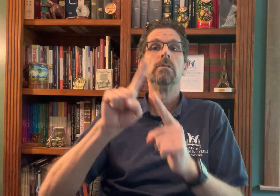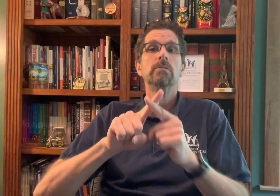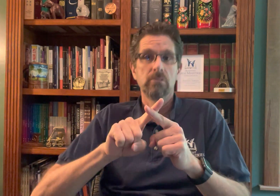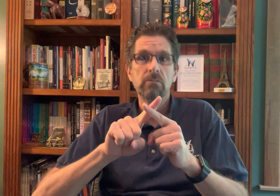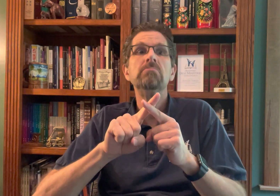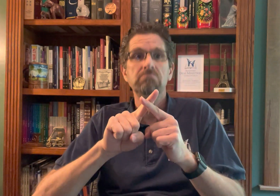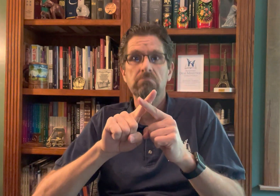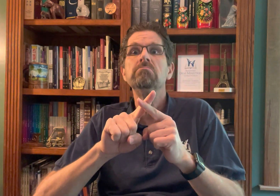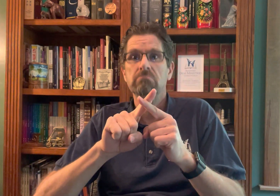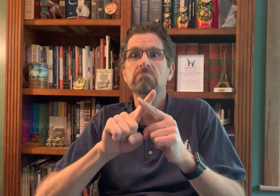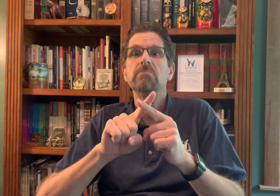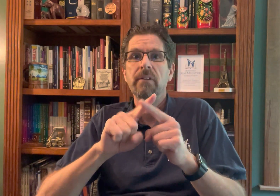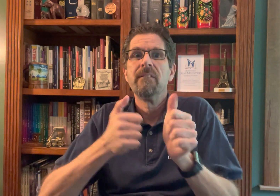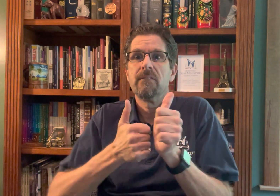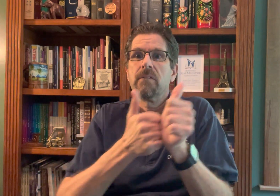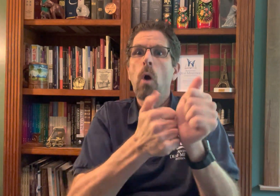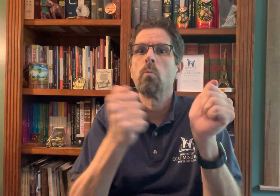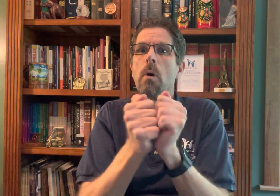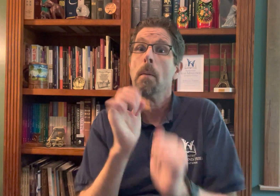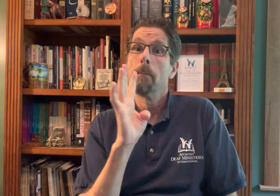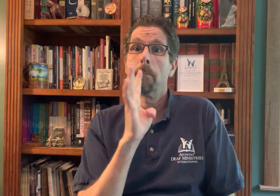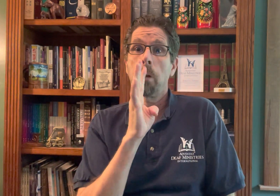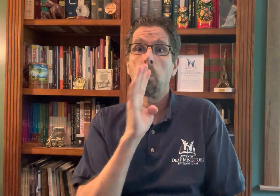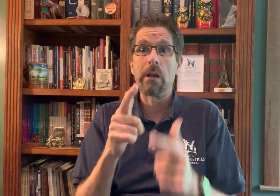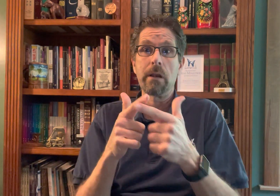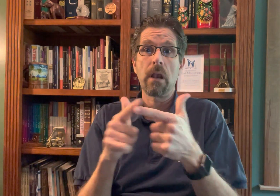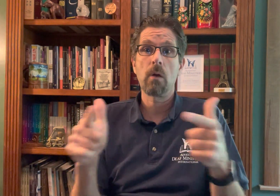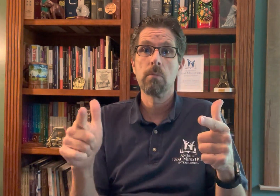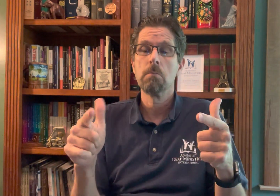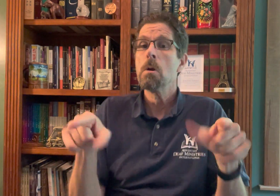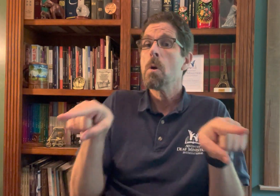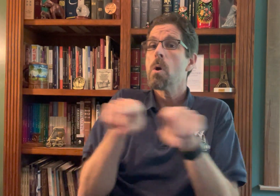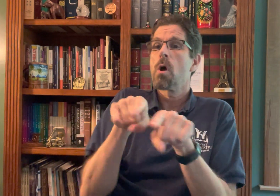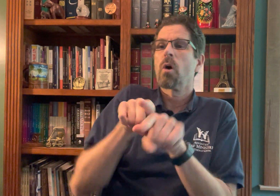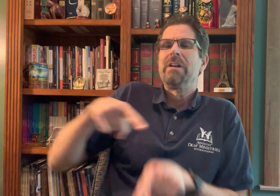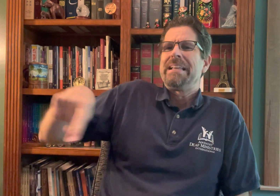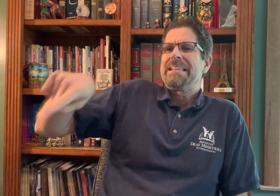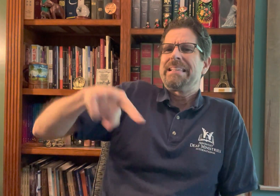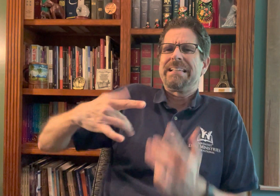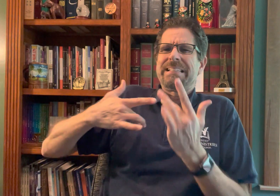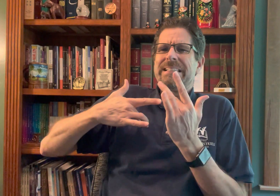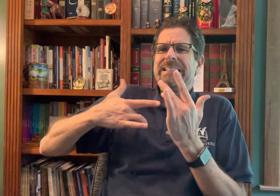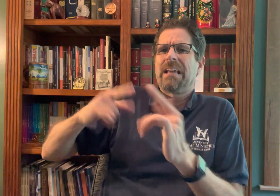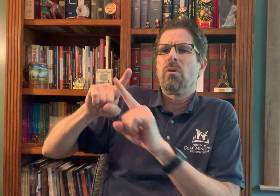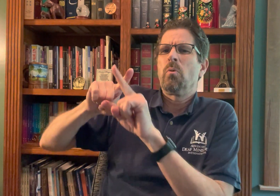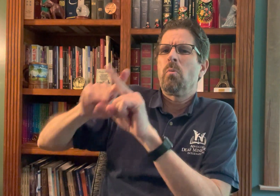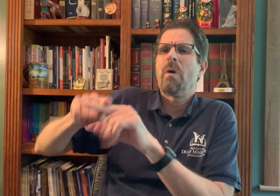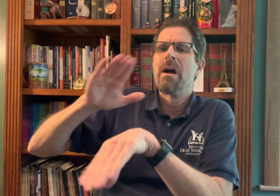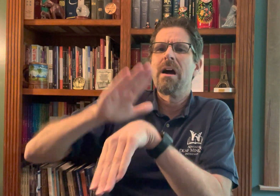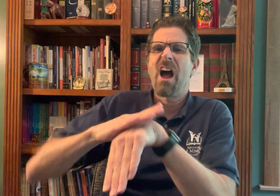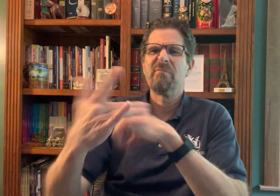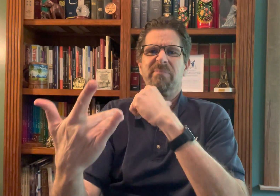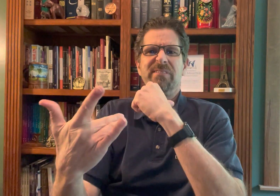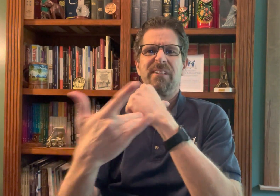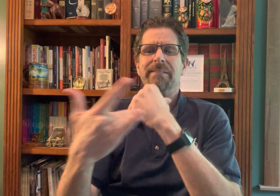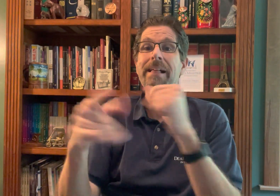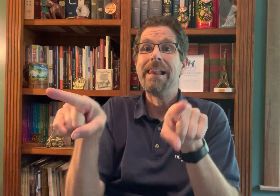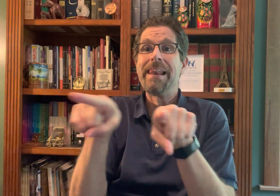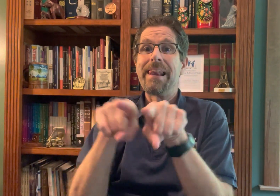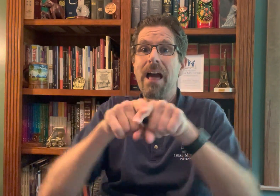to follow spoken language. And then, of